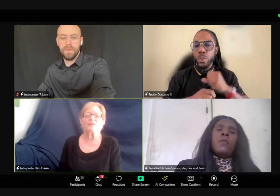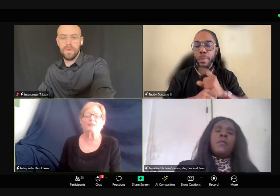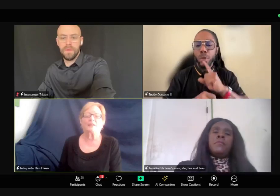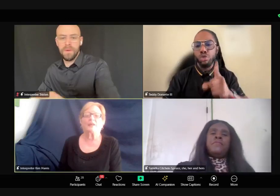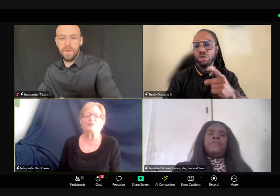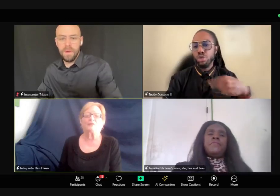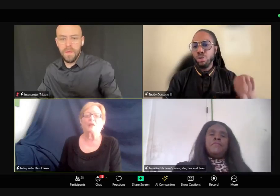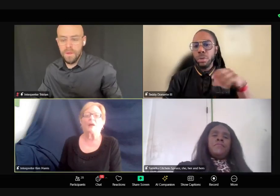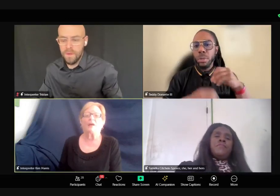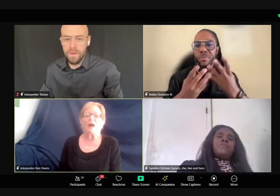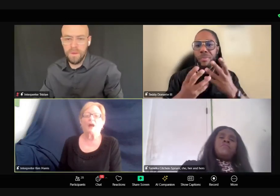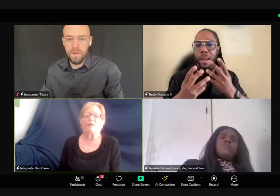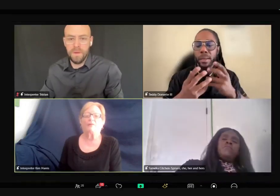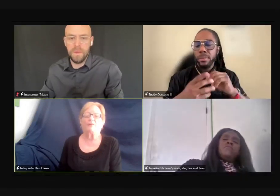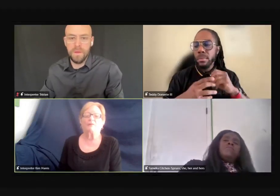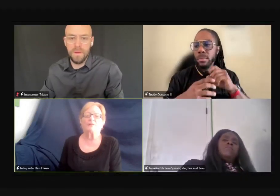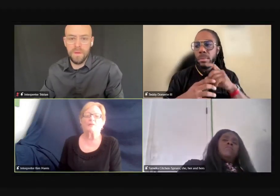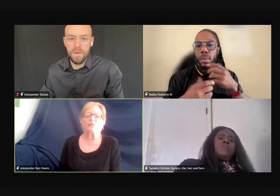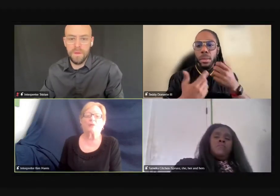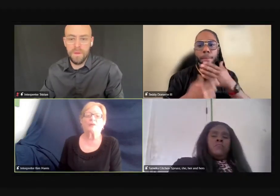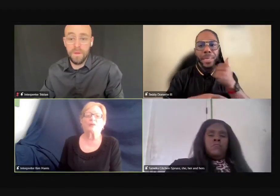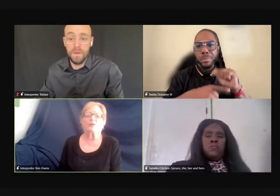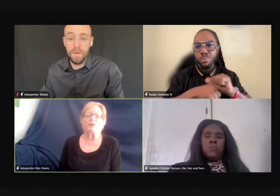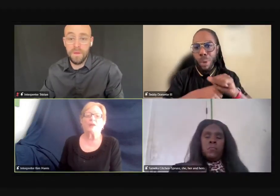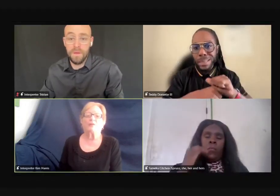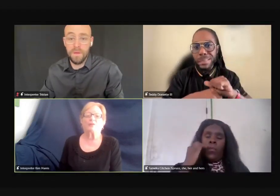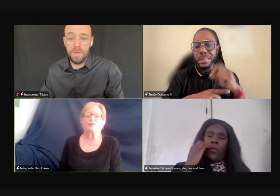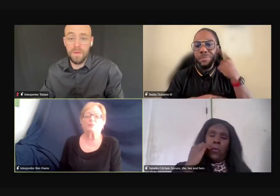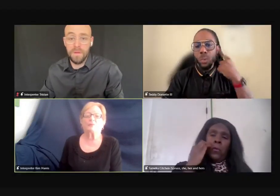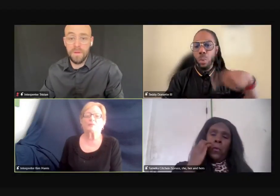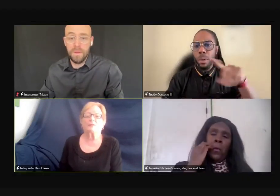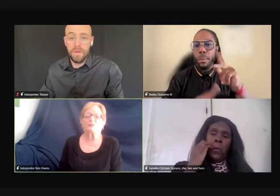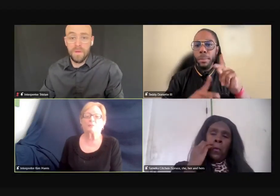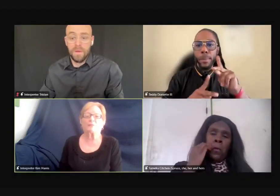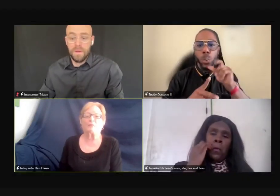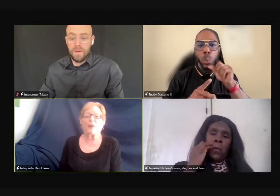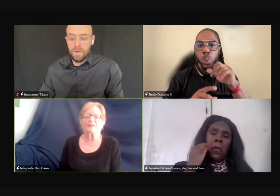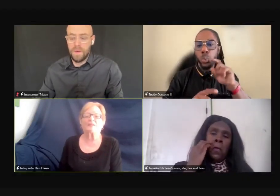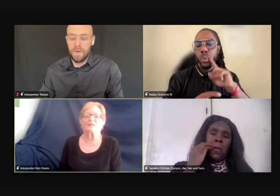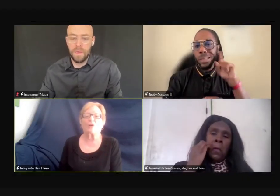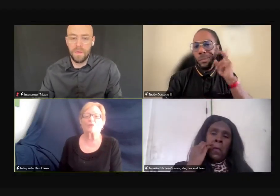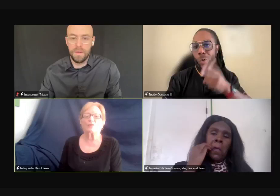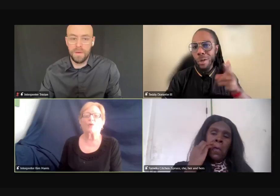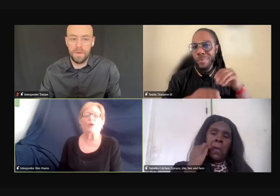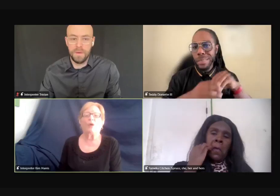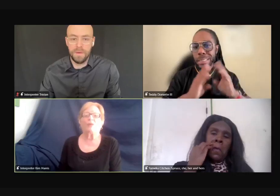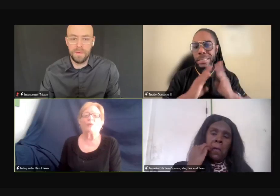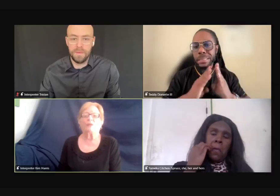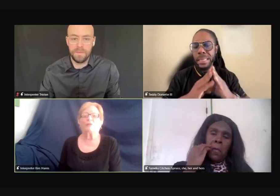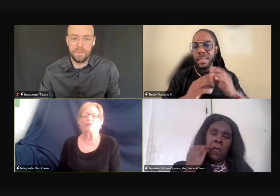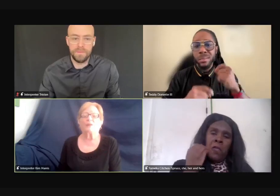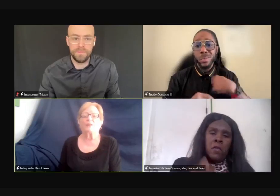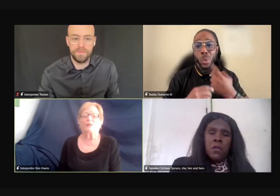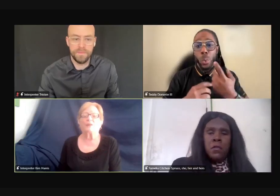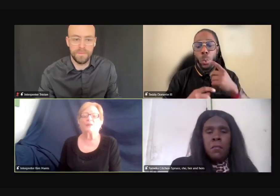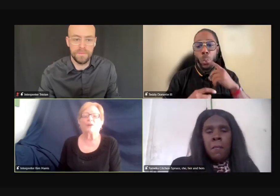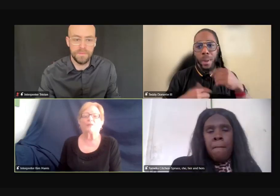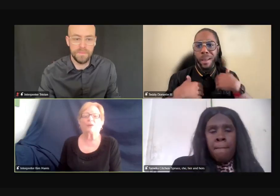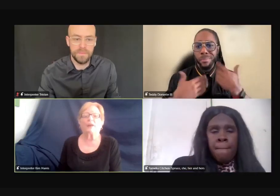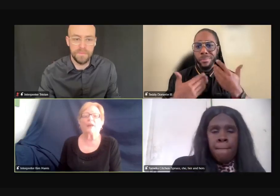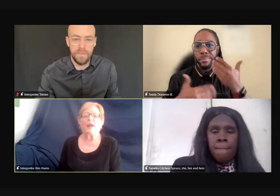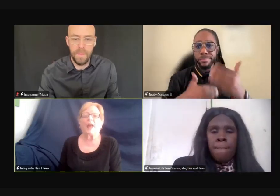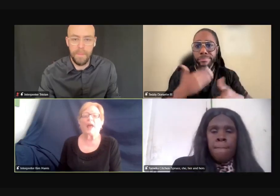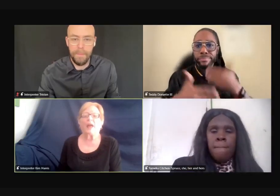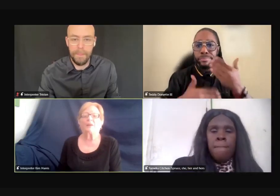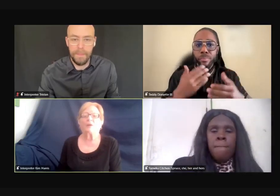out there in the city of Detroit, you know, that there's some best practices also for the deaf and hard